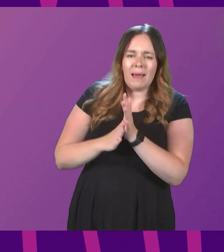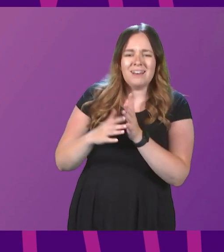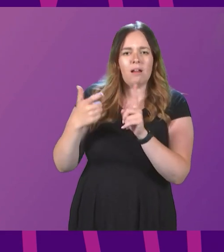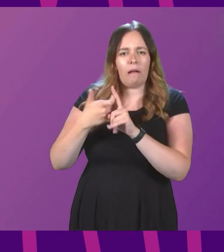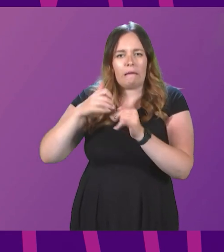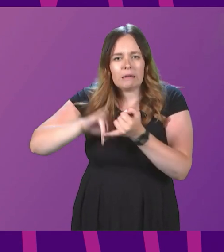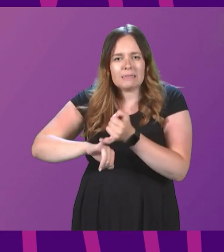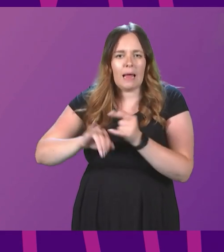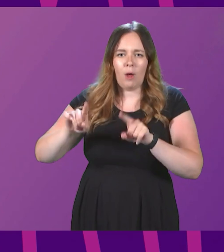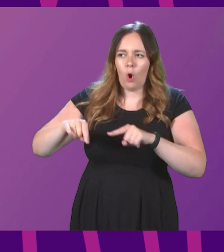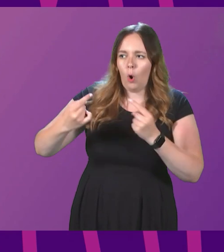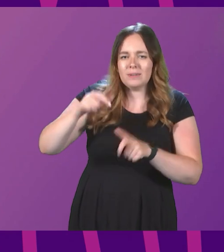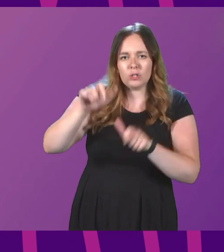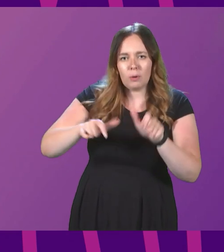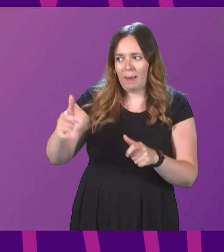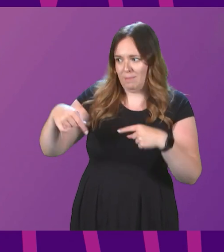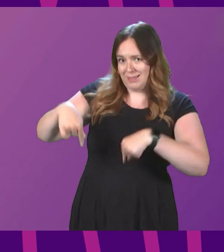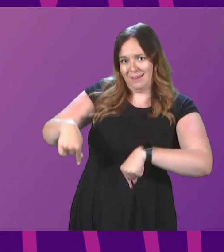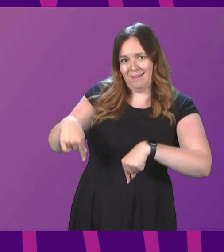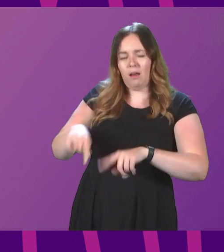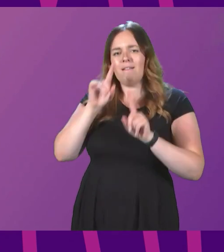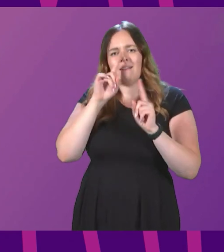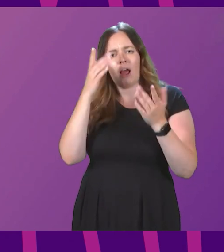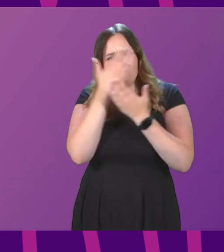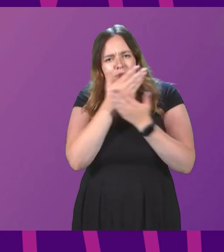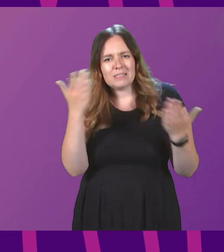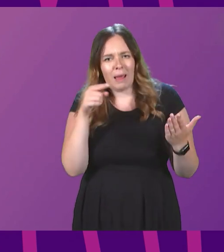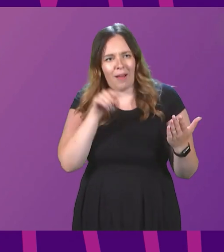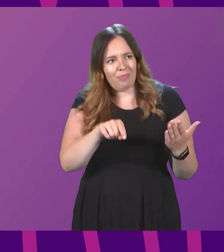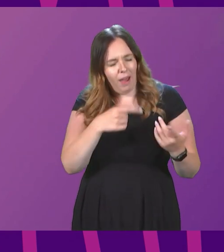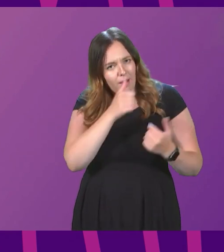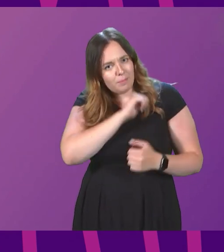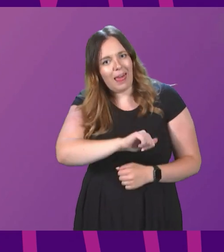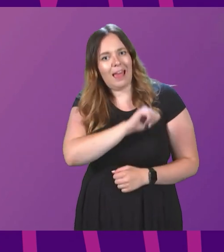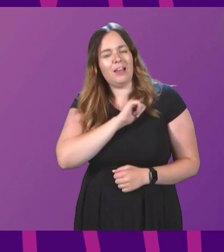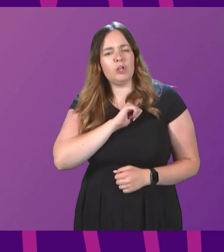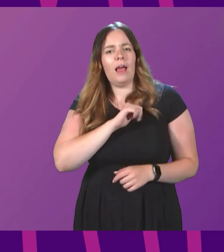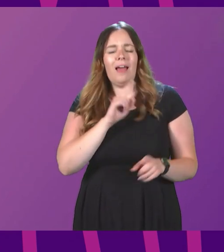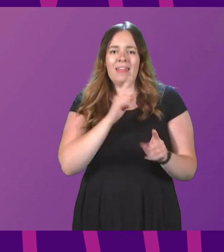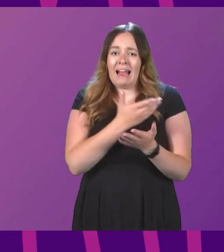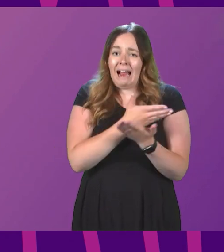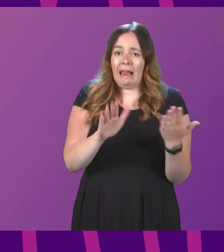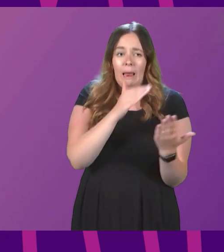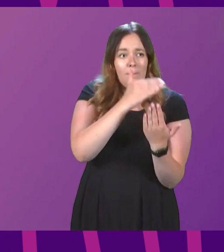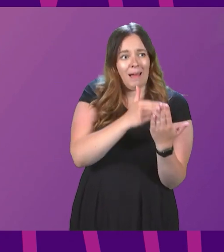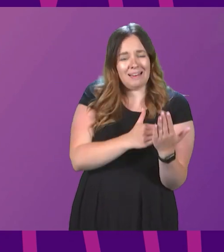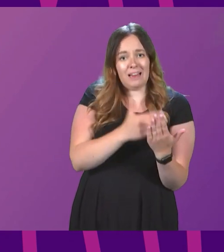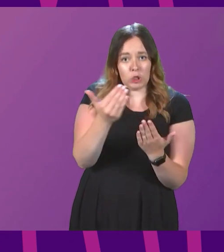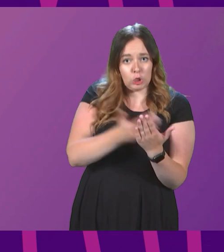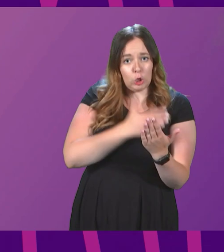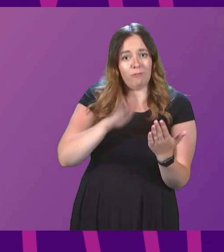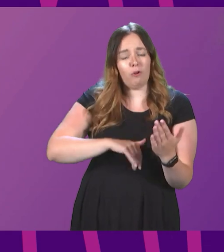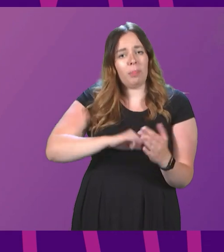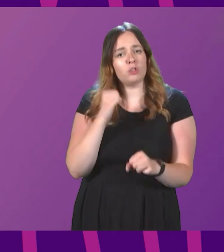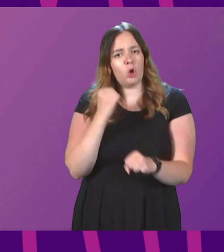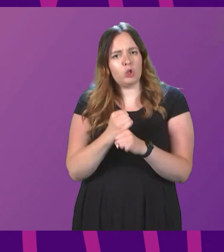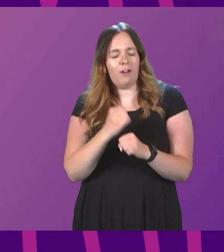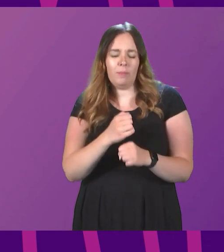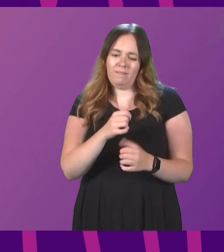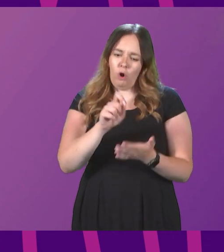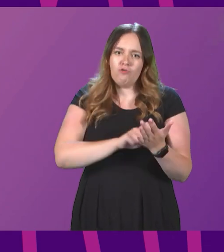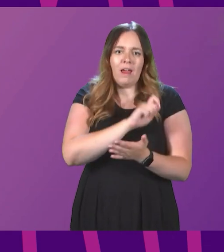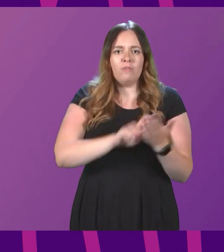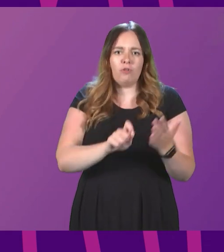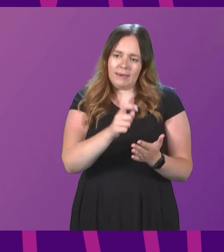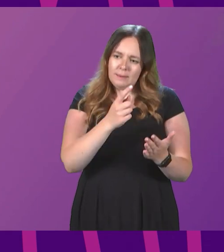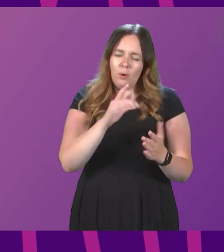and opposition members in this place, not to respect that pledge and the clear mandate secured by the Scottish government for a referendum to be held